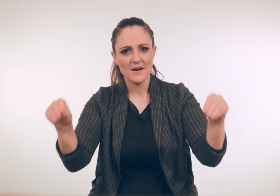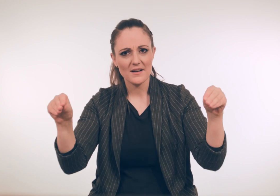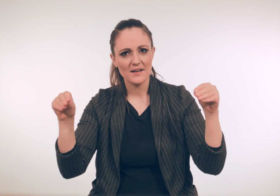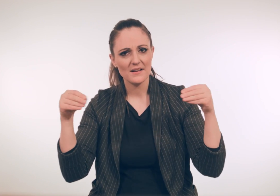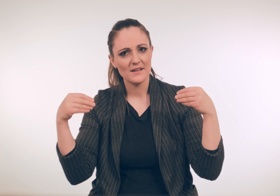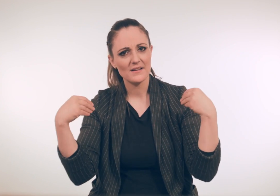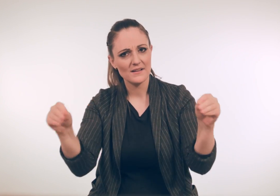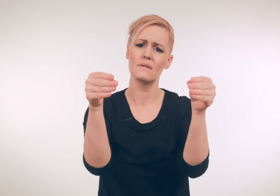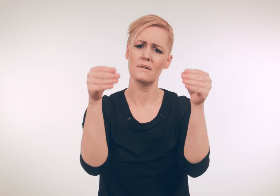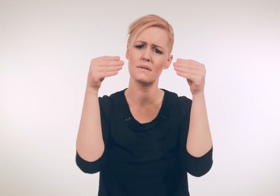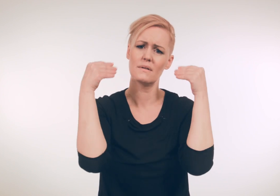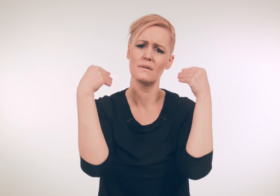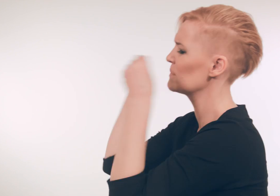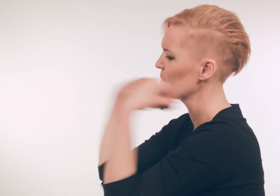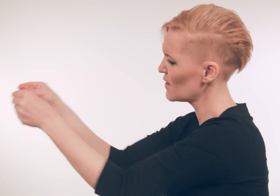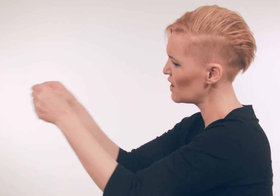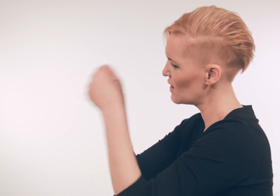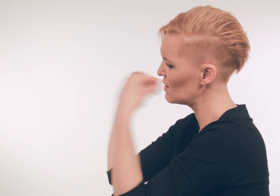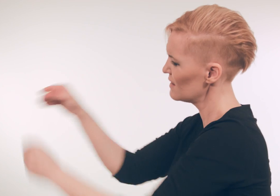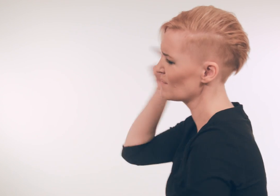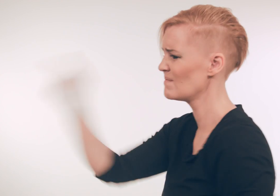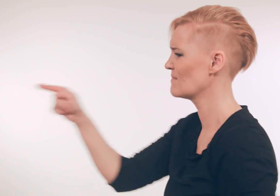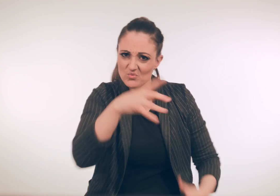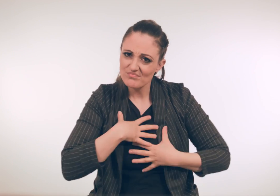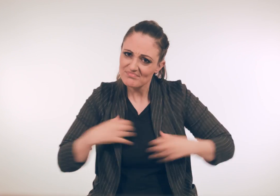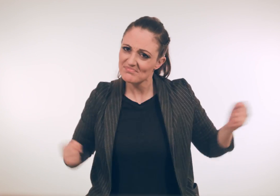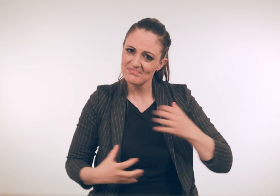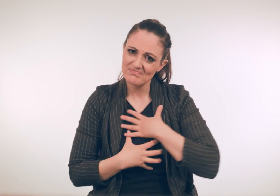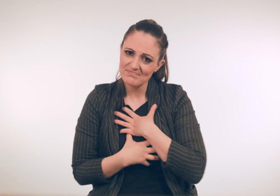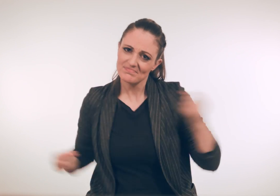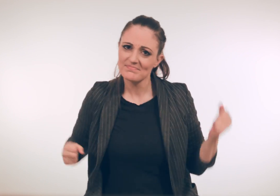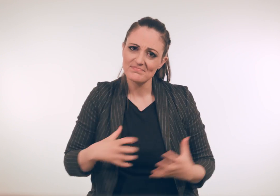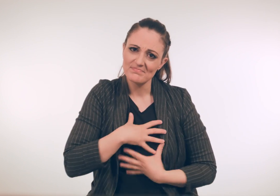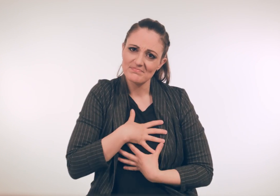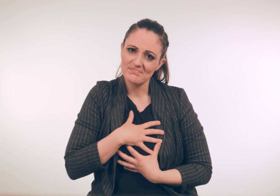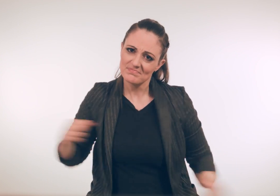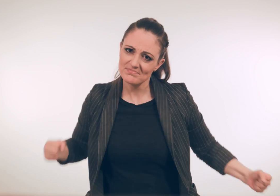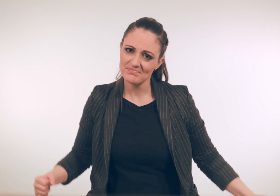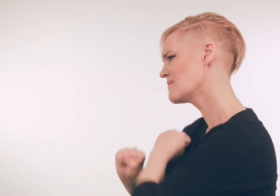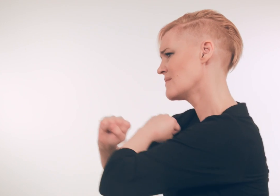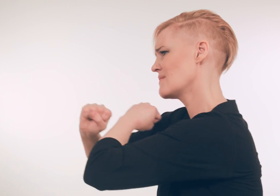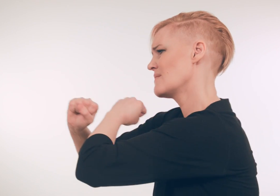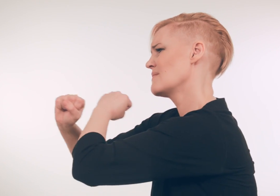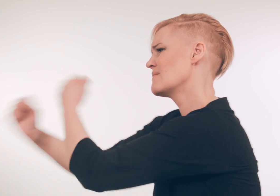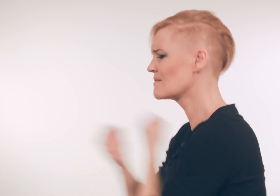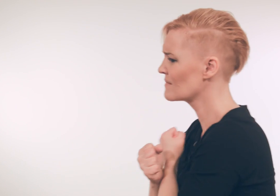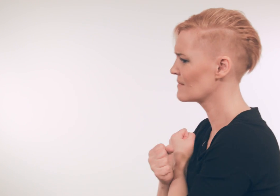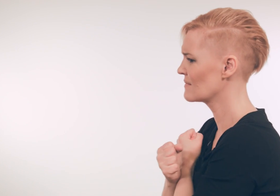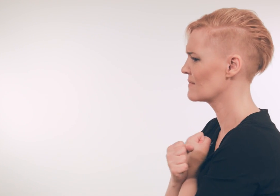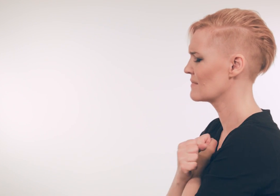Paper, you cut right through, I'm stuck like blue